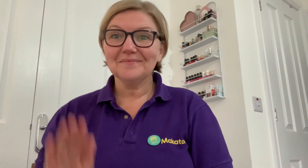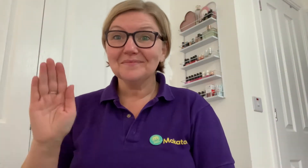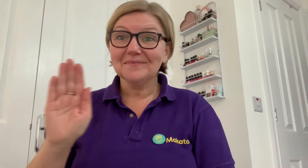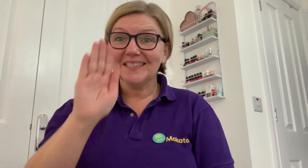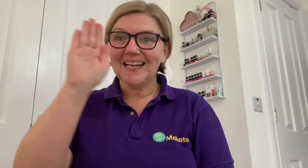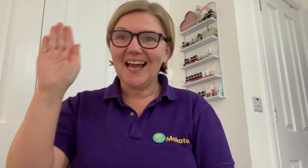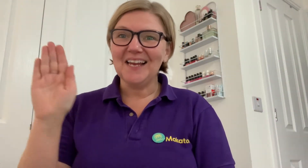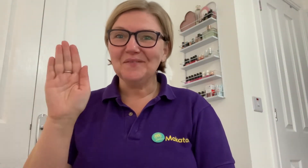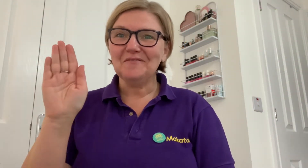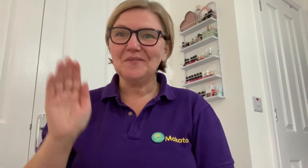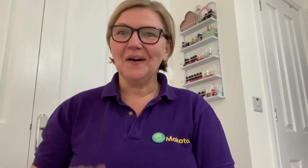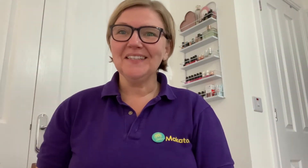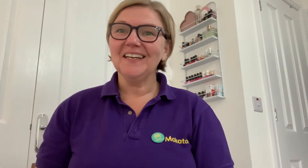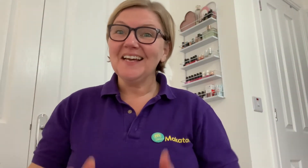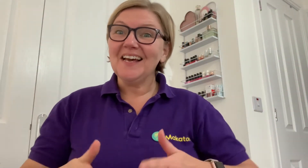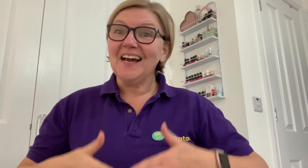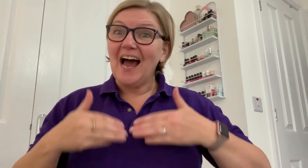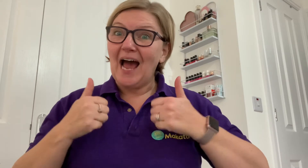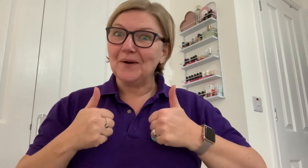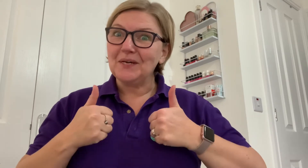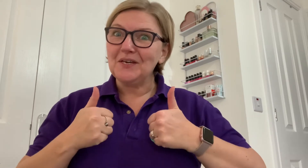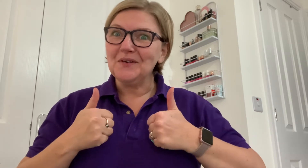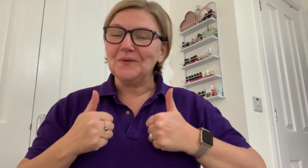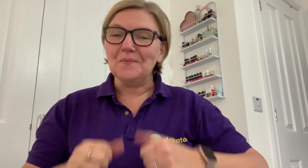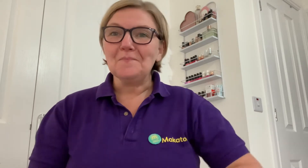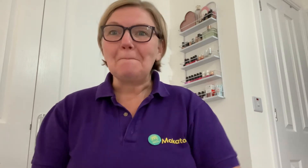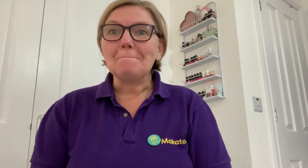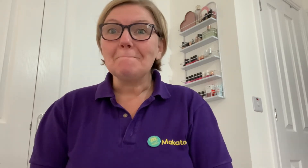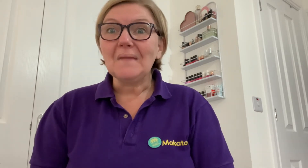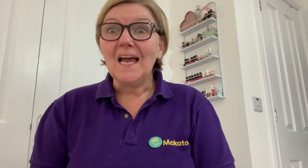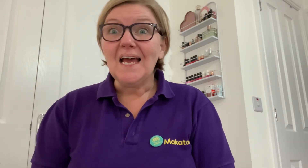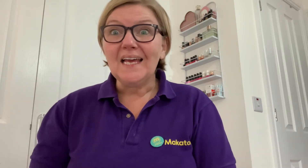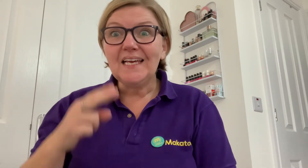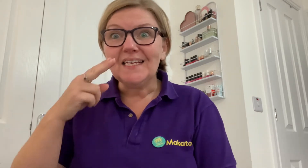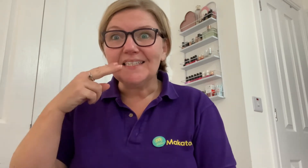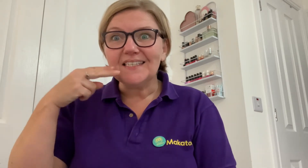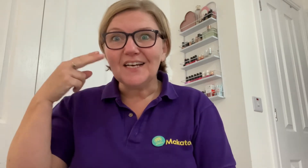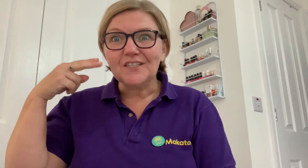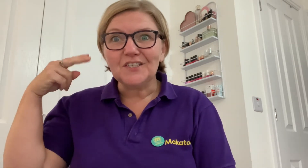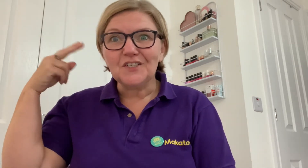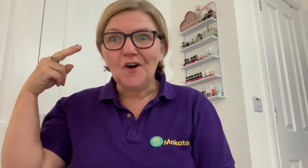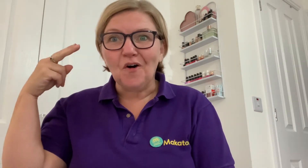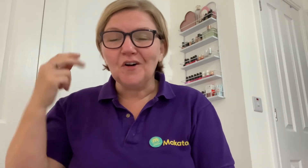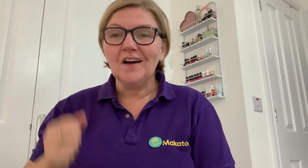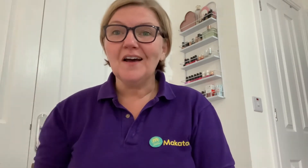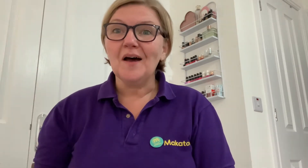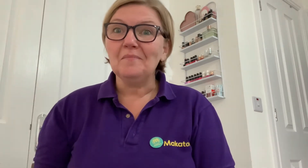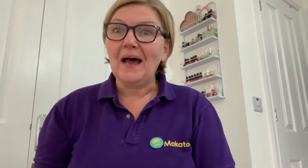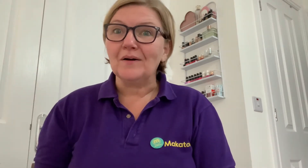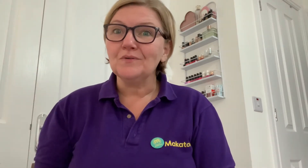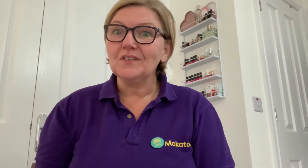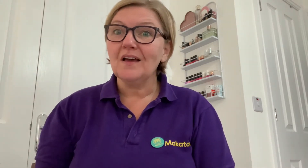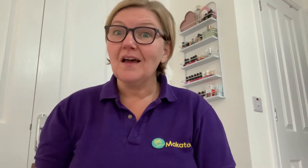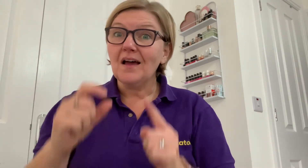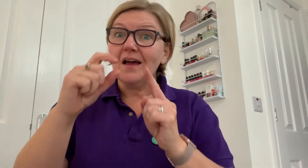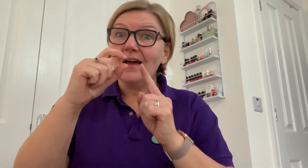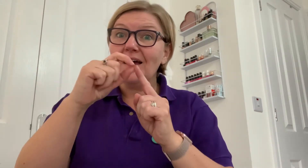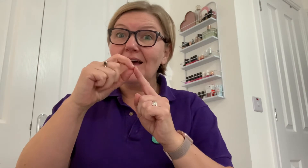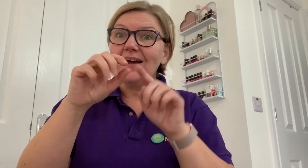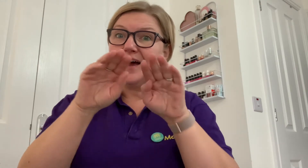Hello, everyone. How are you? Here's a song about a